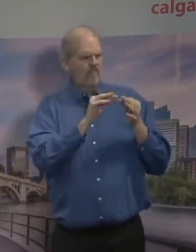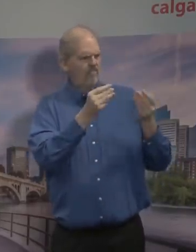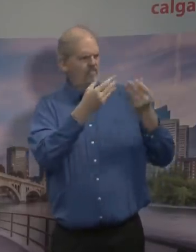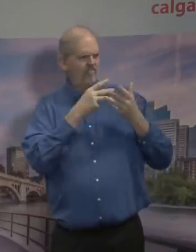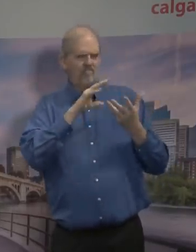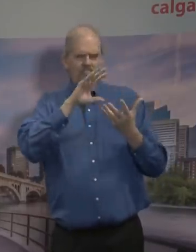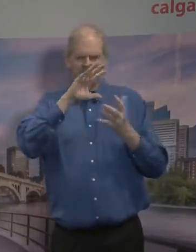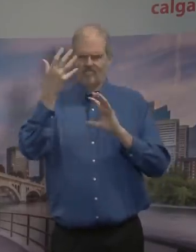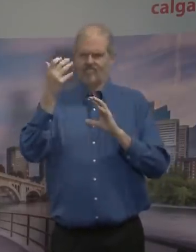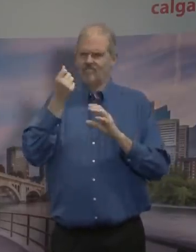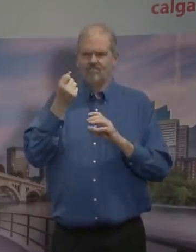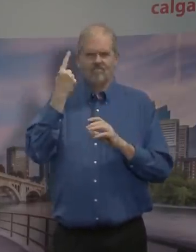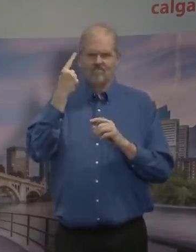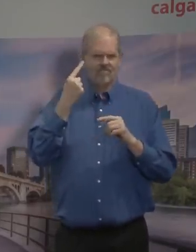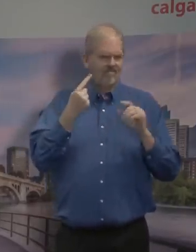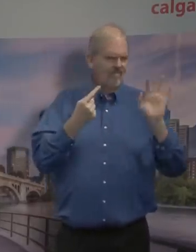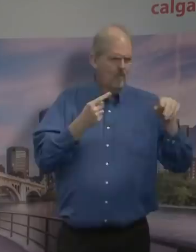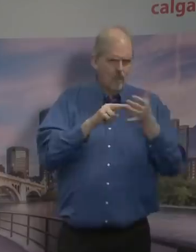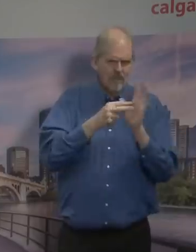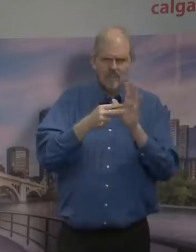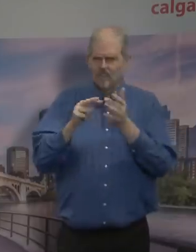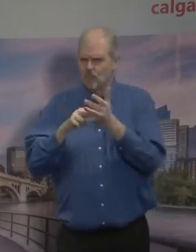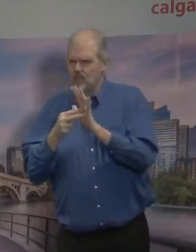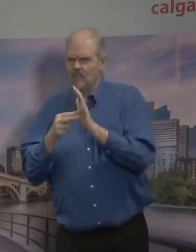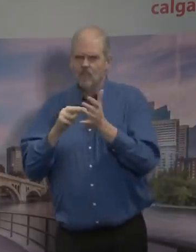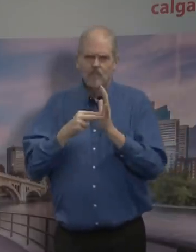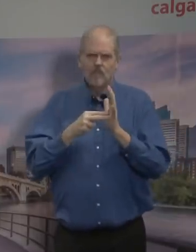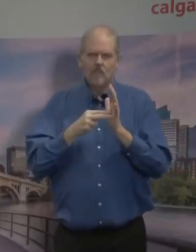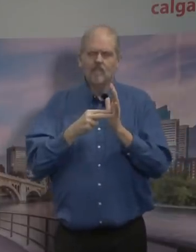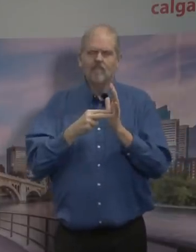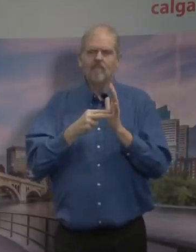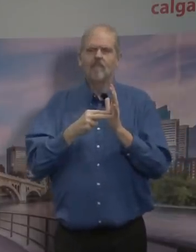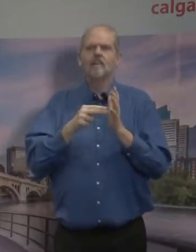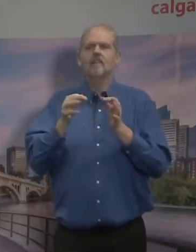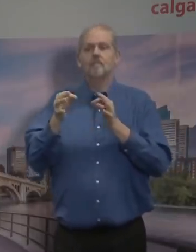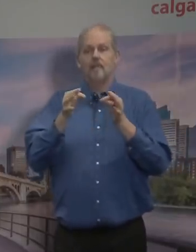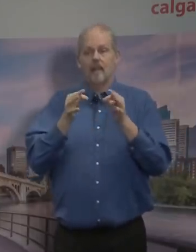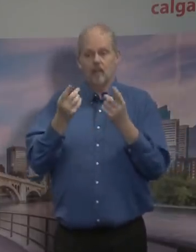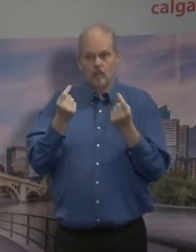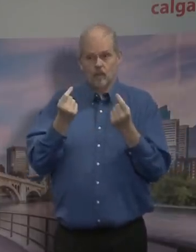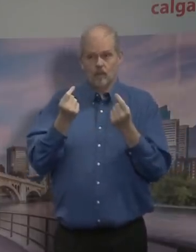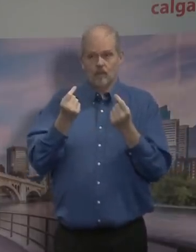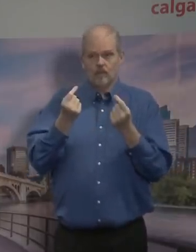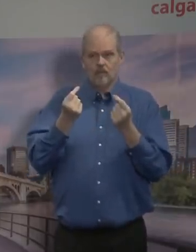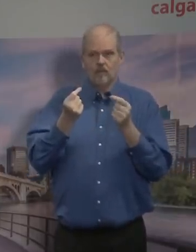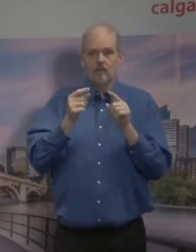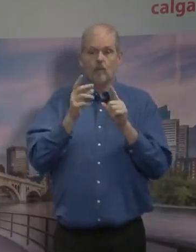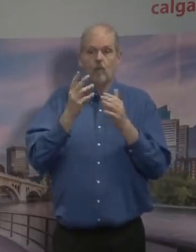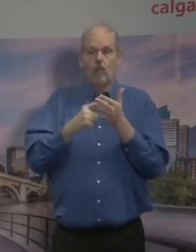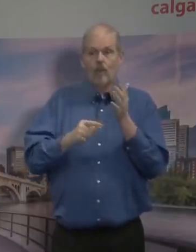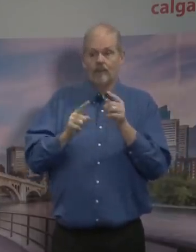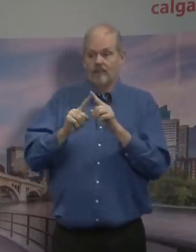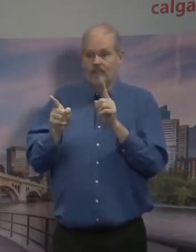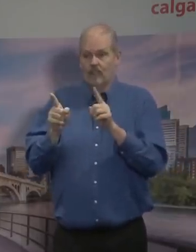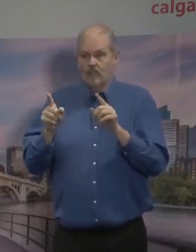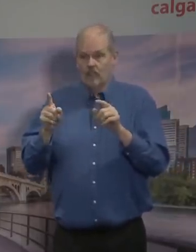official yesterday explaining the difference between massage therapists and body rub practitioners. Don't ask.